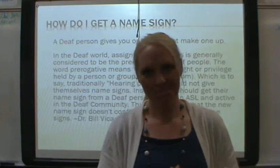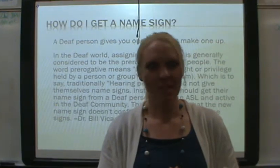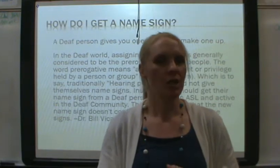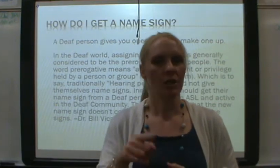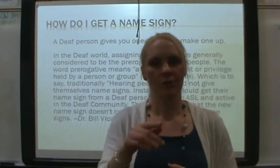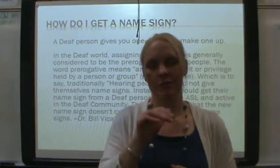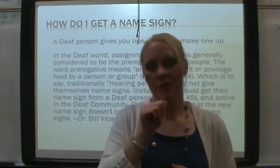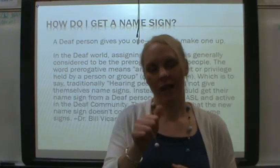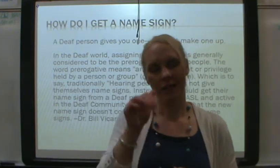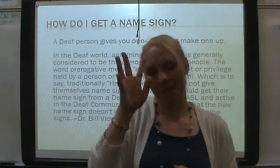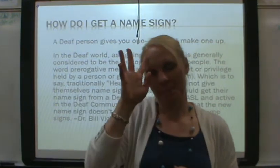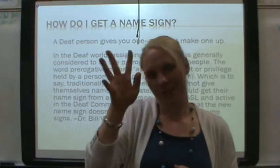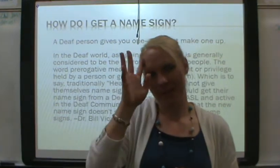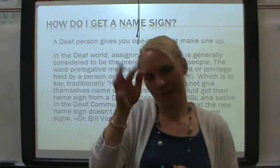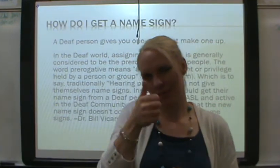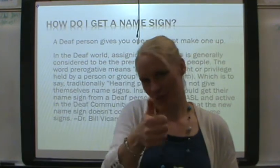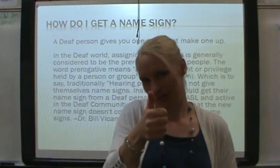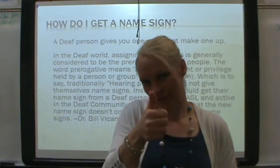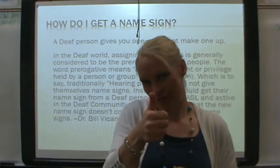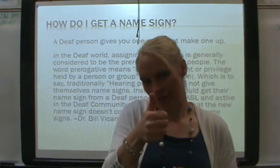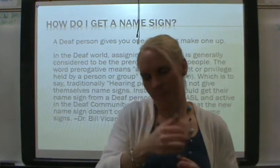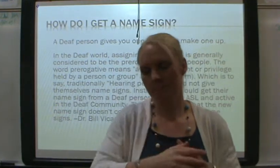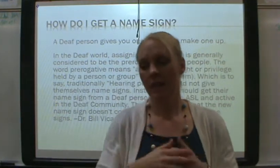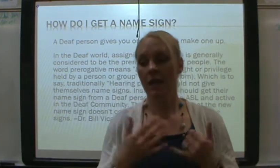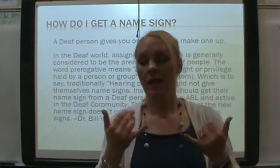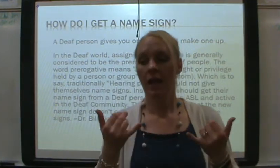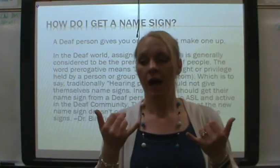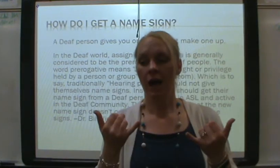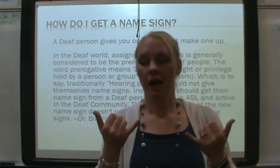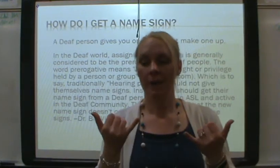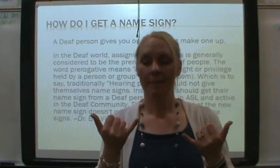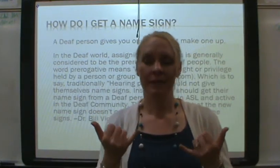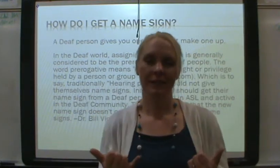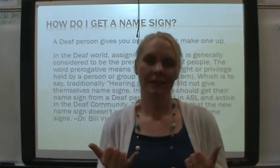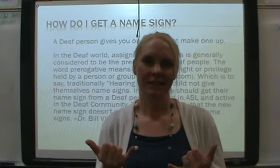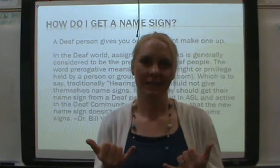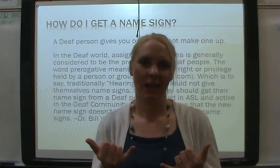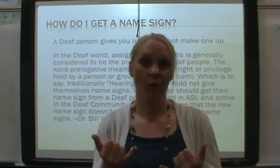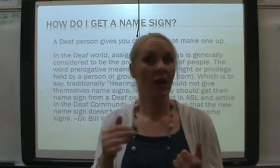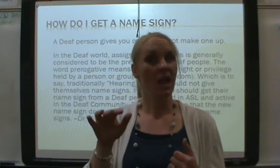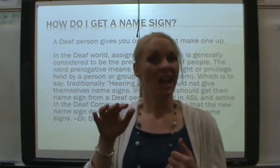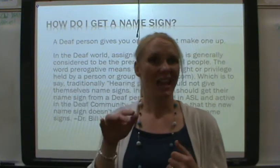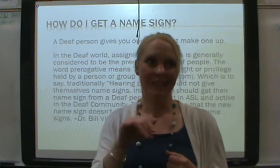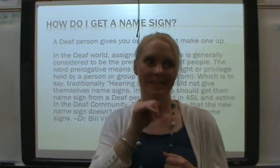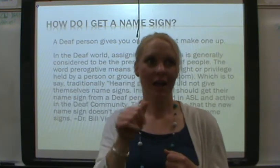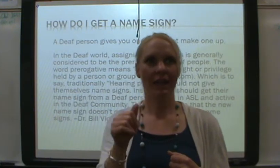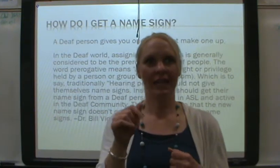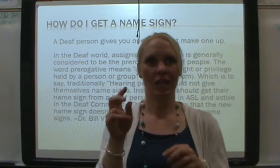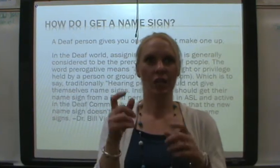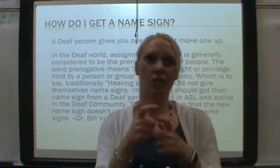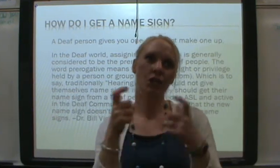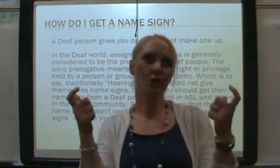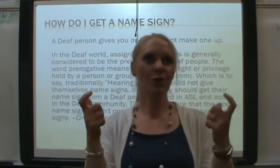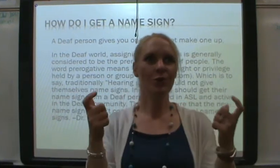You do not make it up yourself. Um, now, it's not like a huge